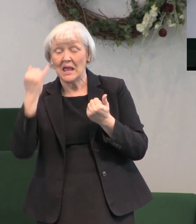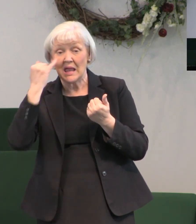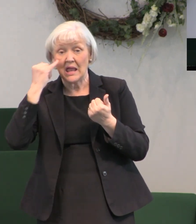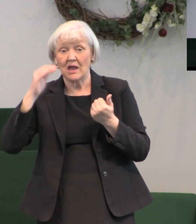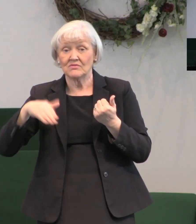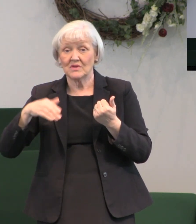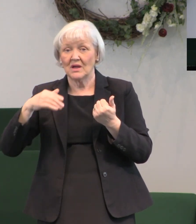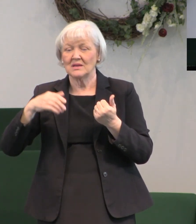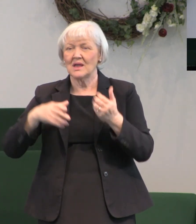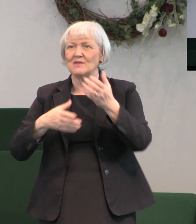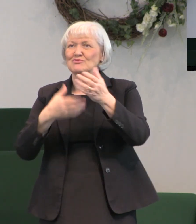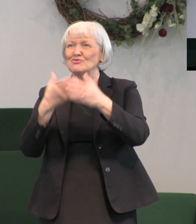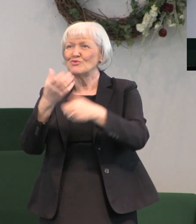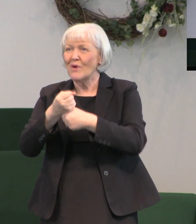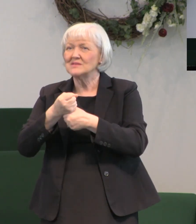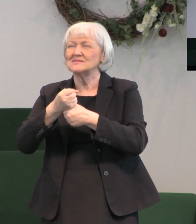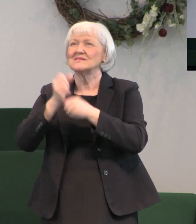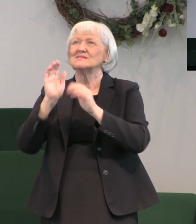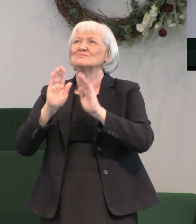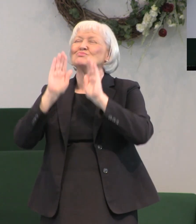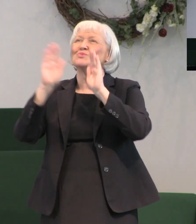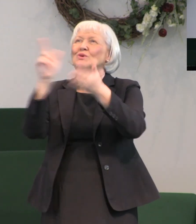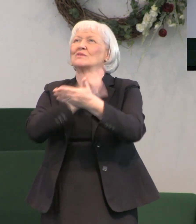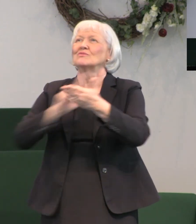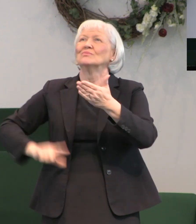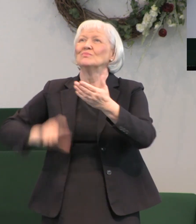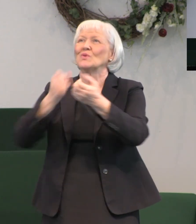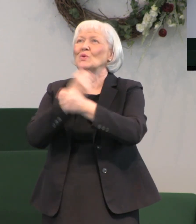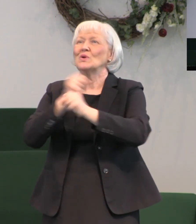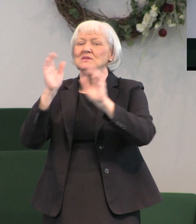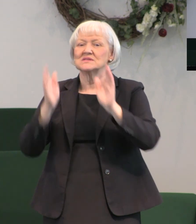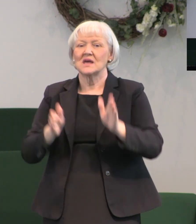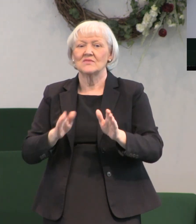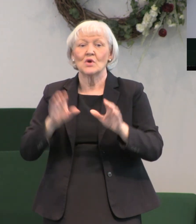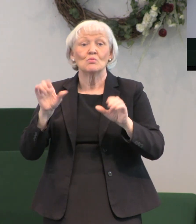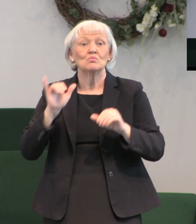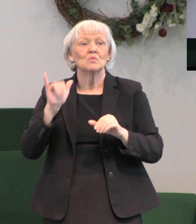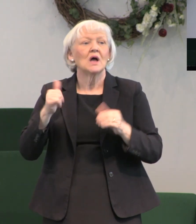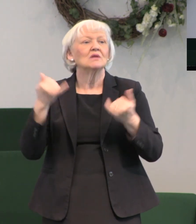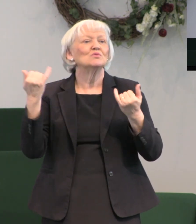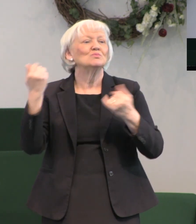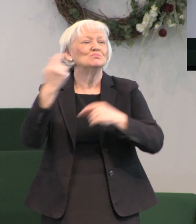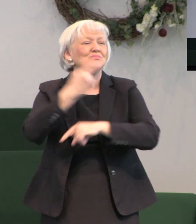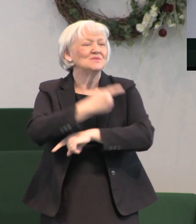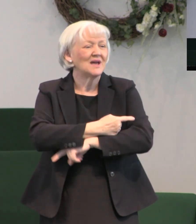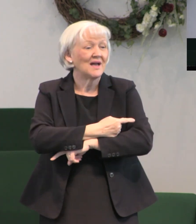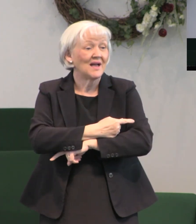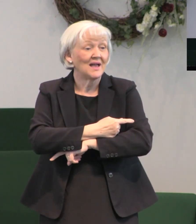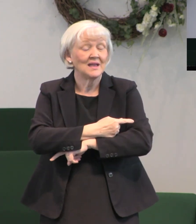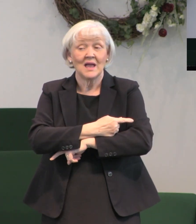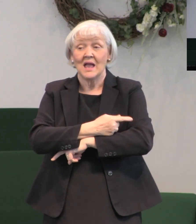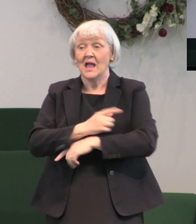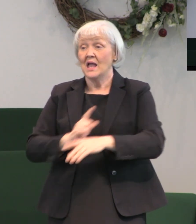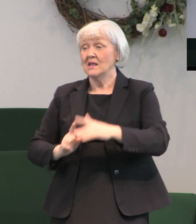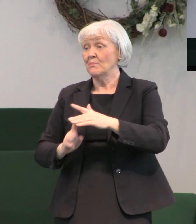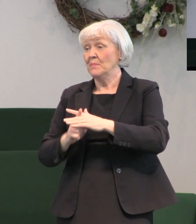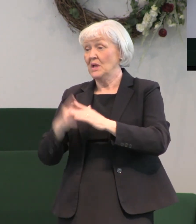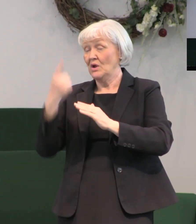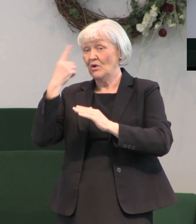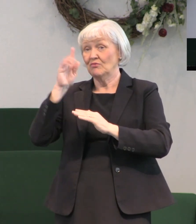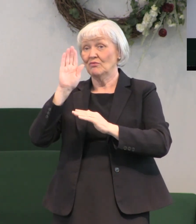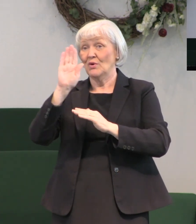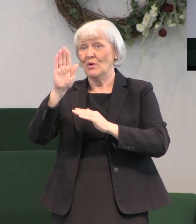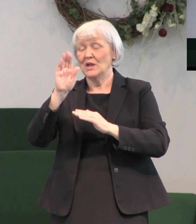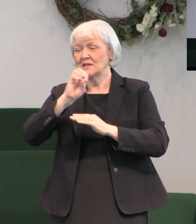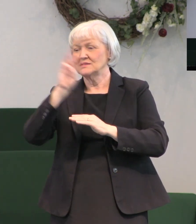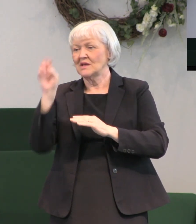great lord and savior we've talked about trust him today he came to his own and his own received him